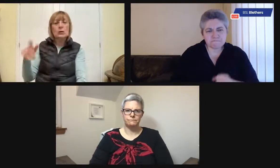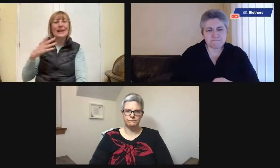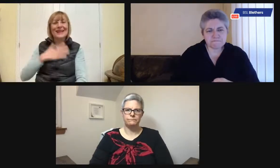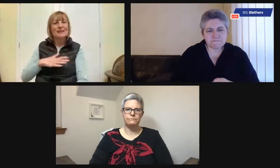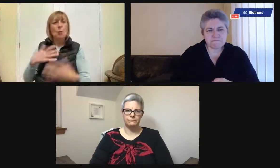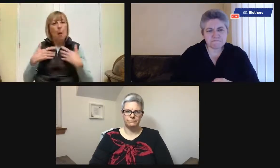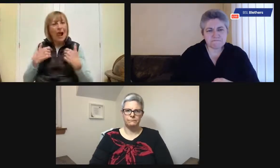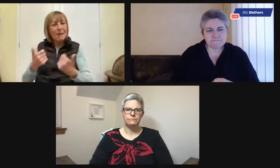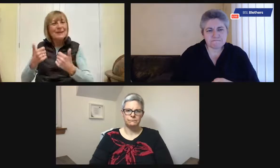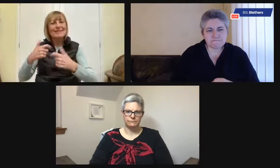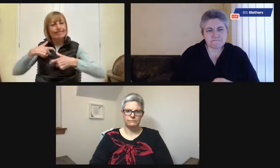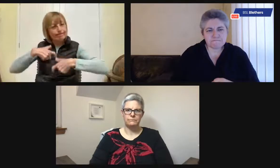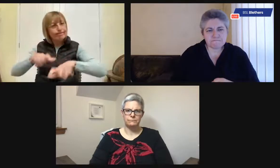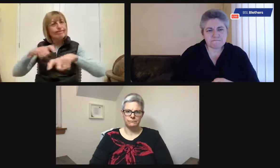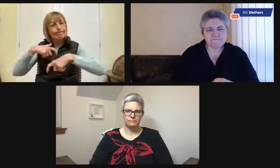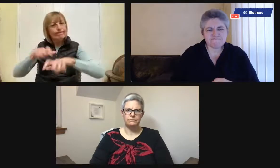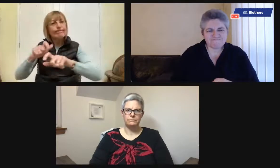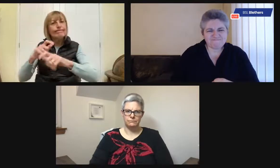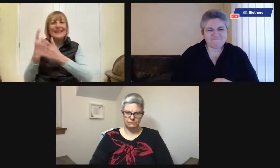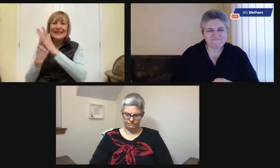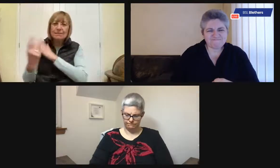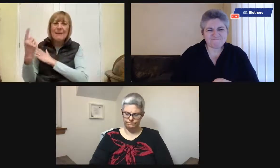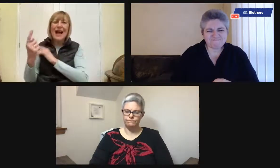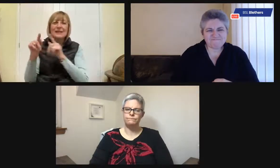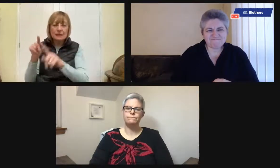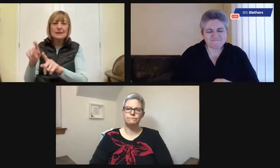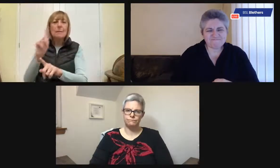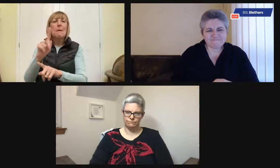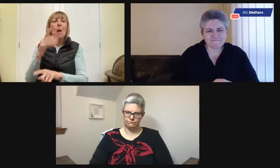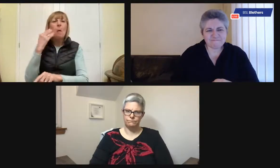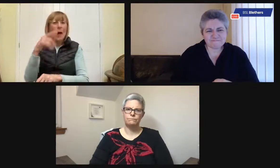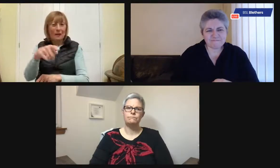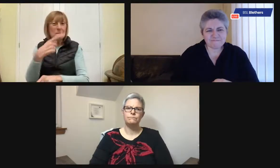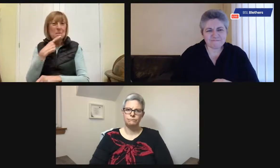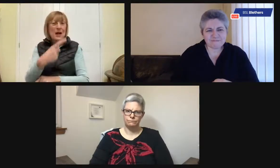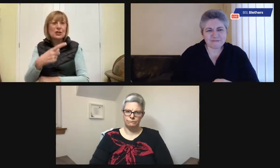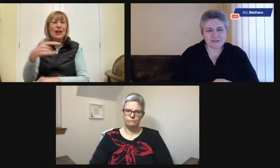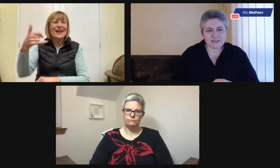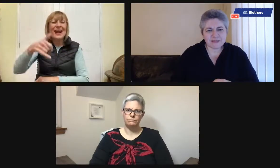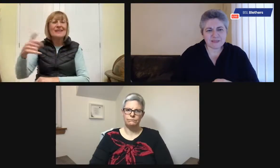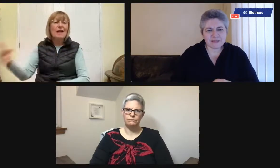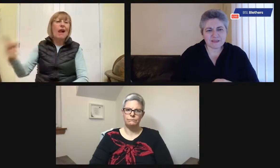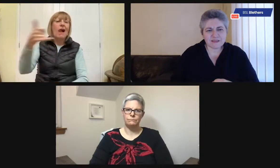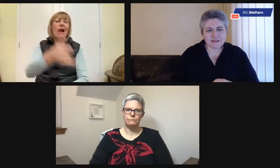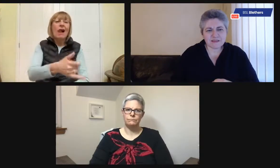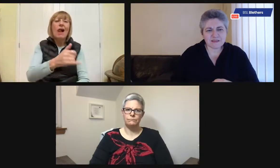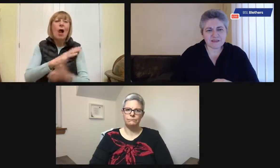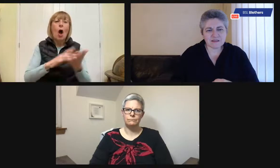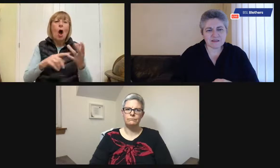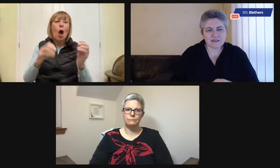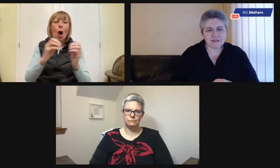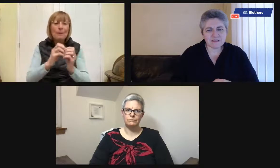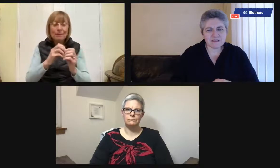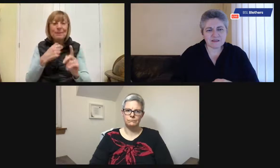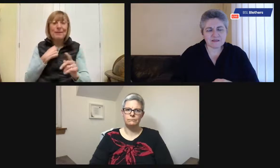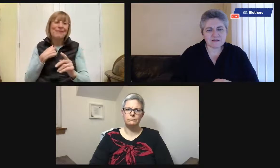Engage with them in doing it. It's important for the person's well-being that they're still able to do things.